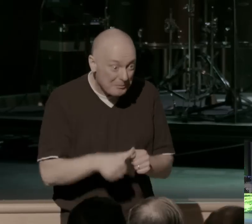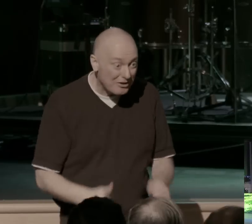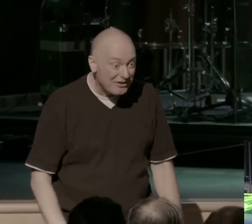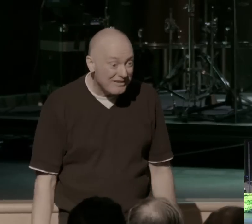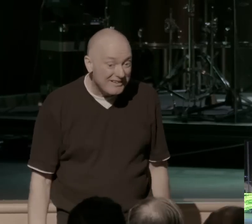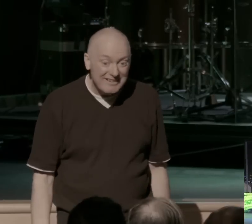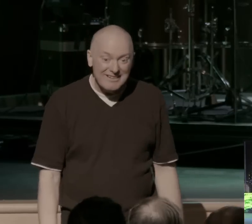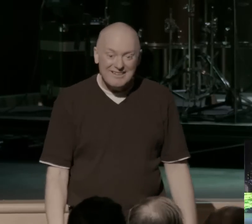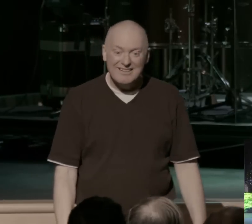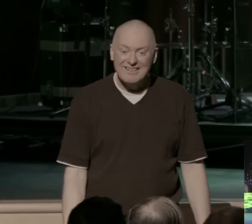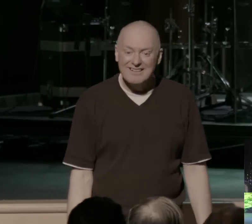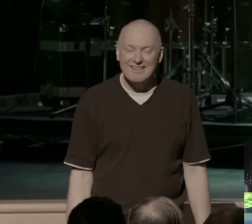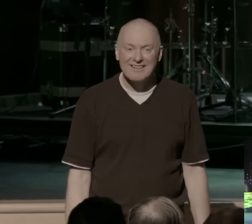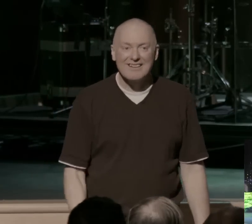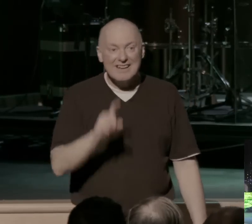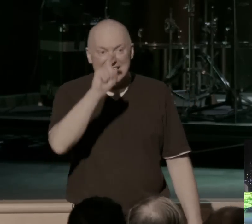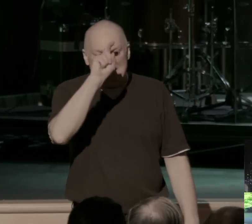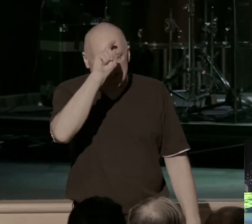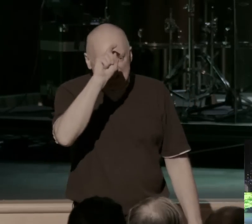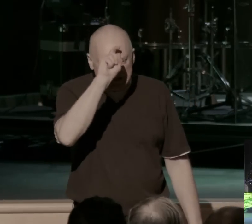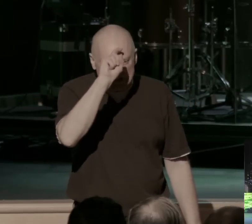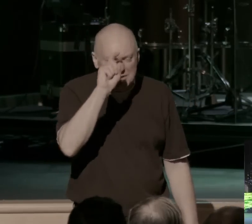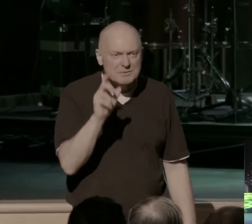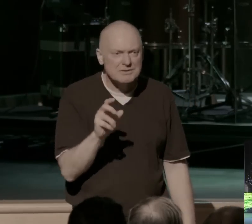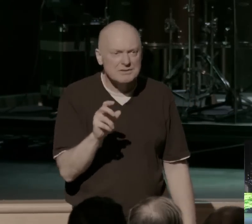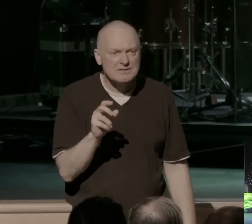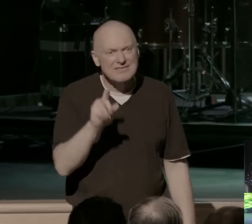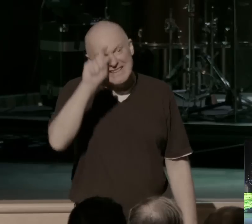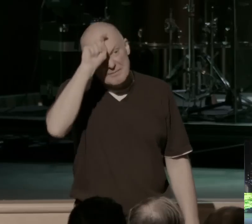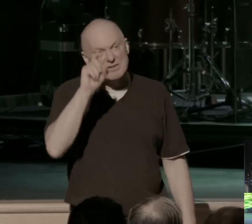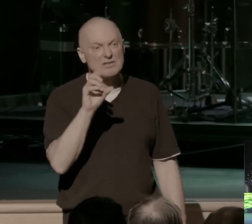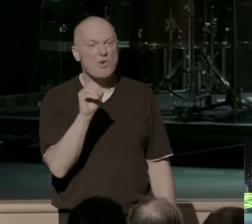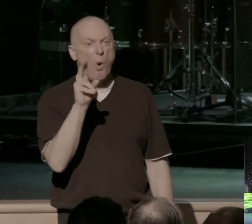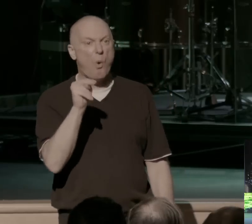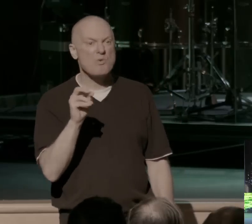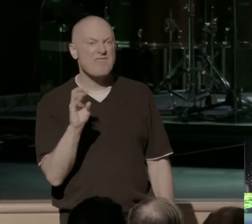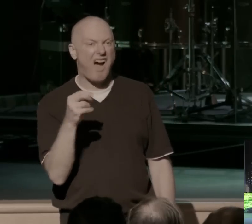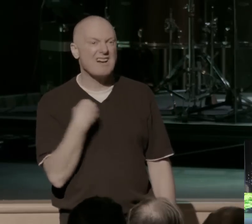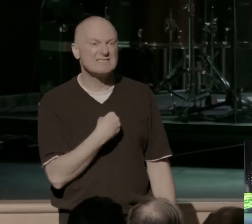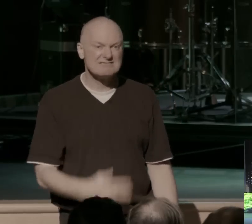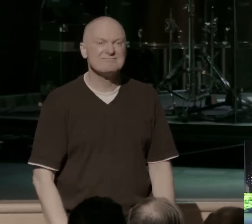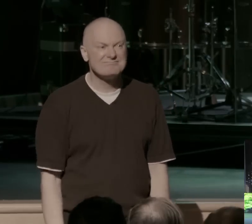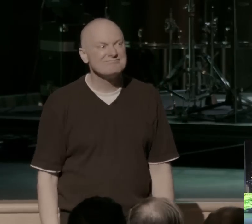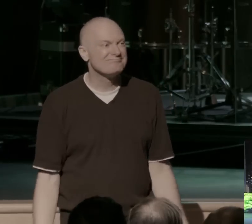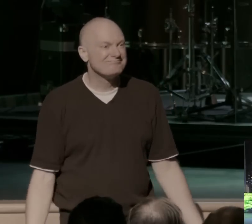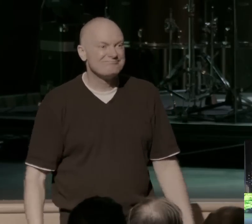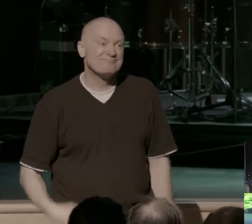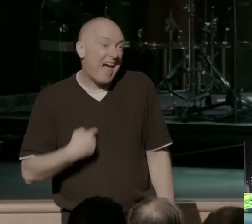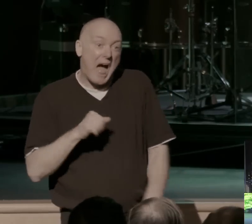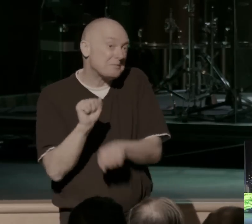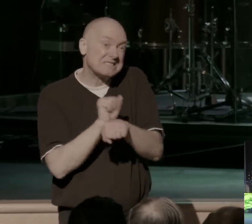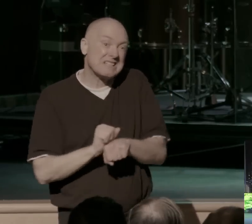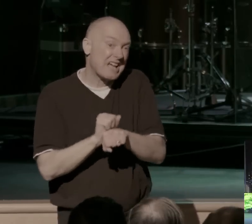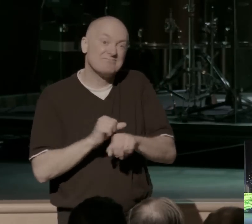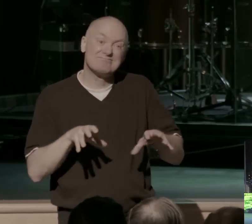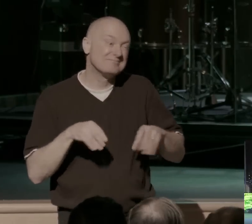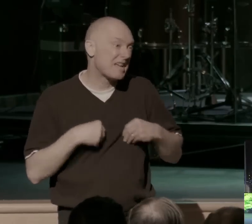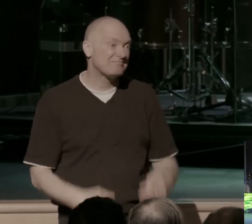The Egyptians, they owned us. It must be who we are. I'm a slave of Egypt. I'm a slave of sin. I belong